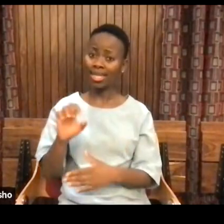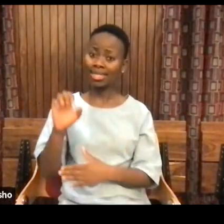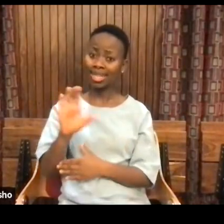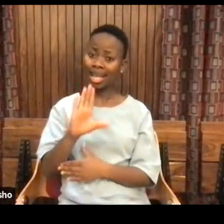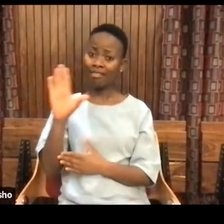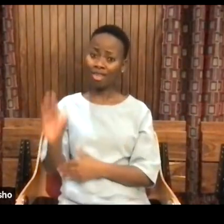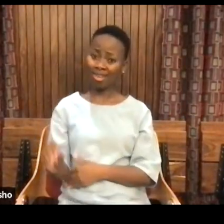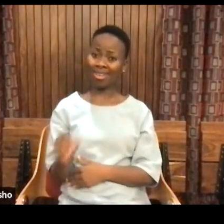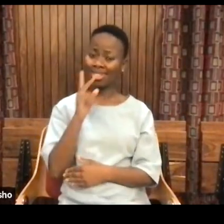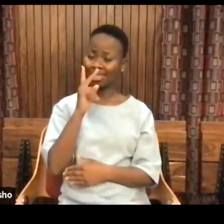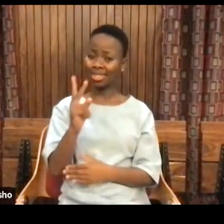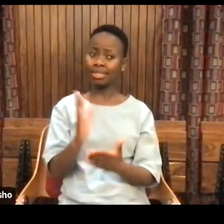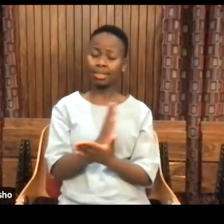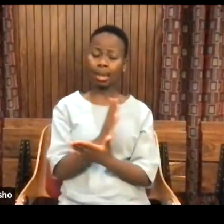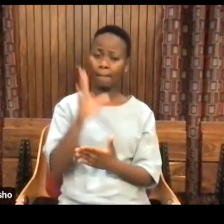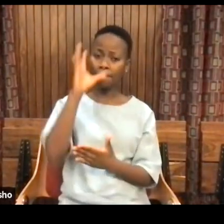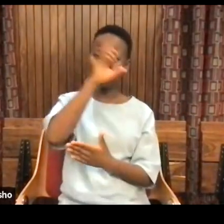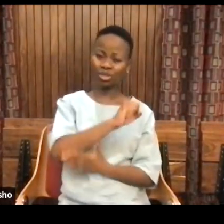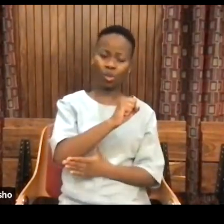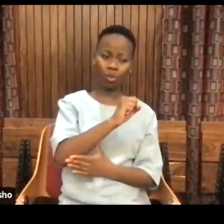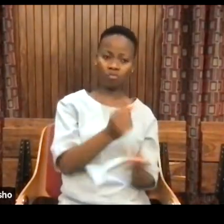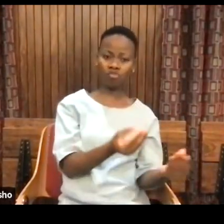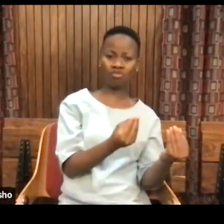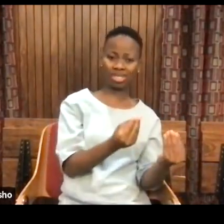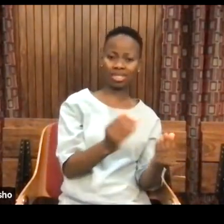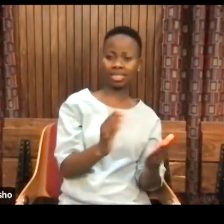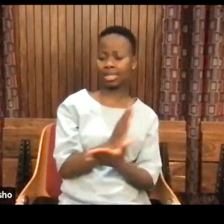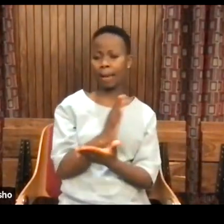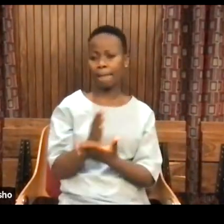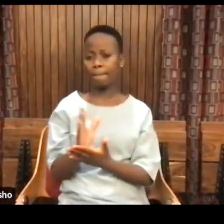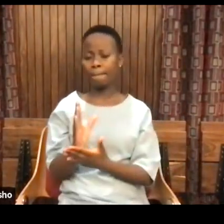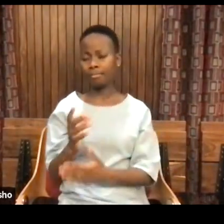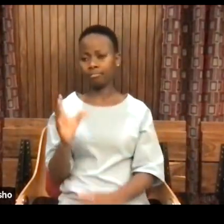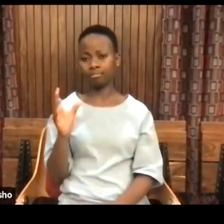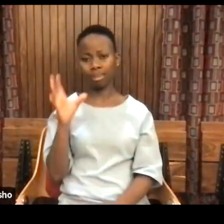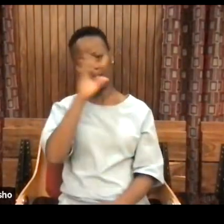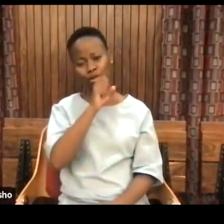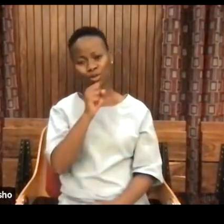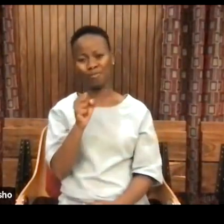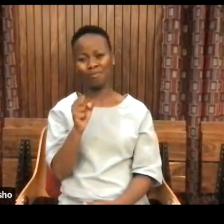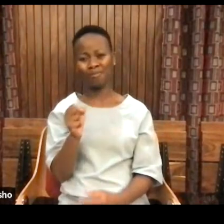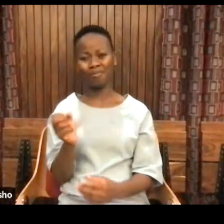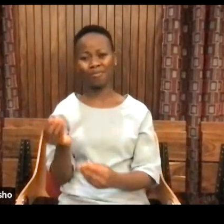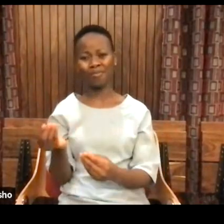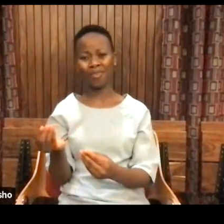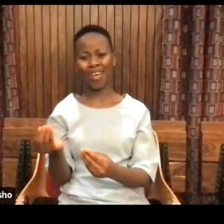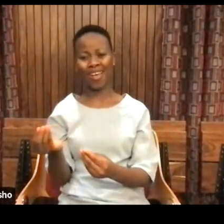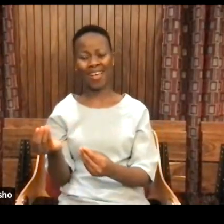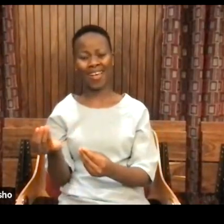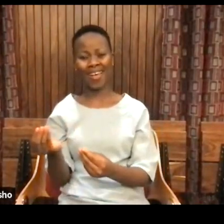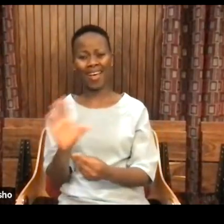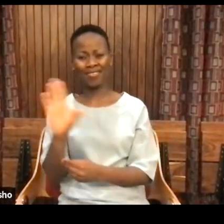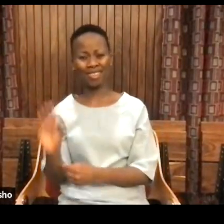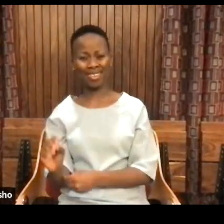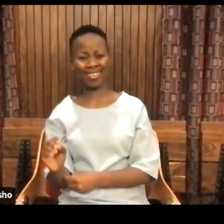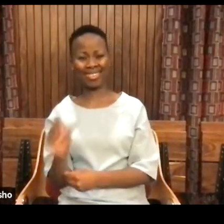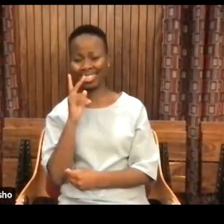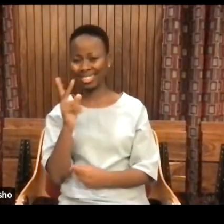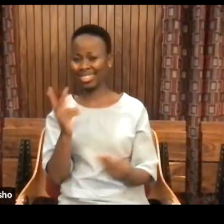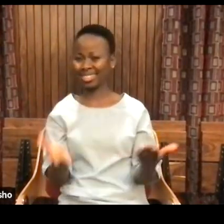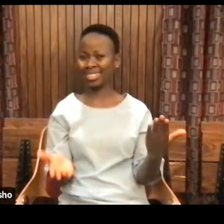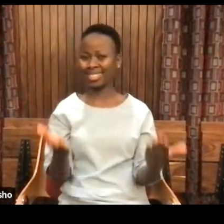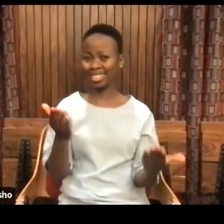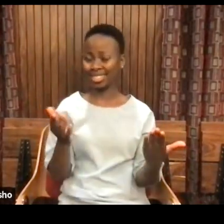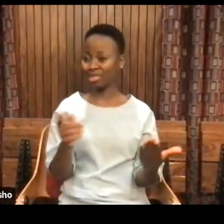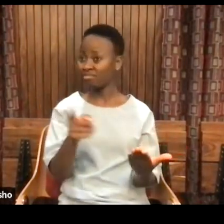That demonstrates, you see? That's not feeding. That's not creating an intellectual dependency. They could